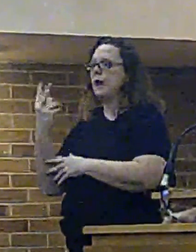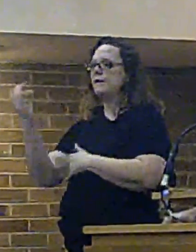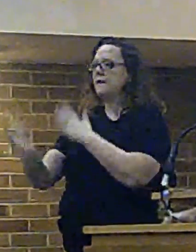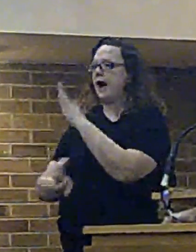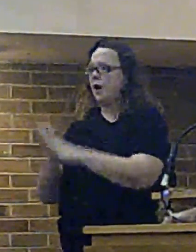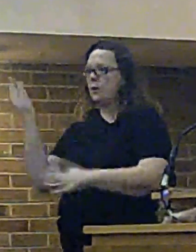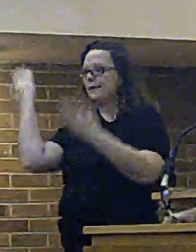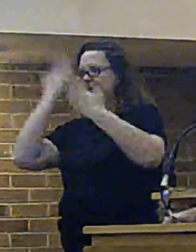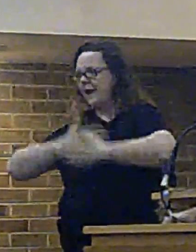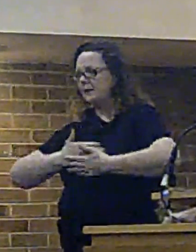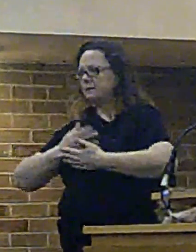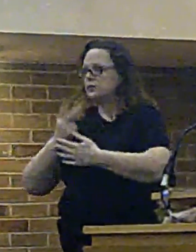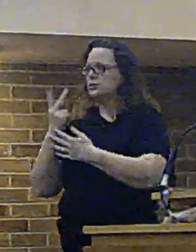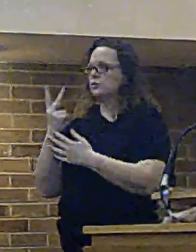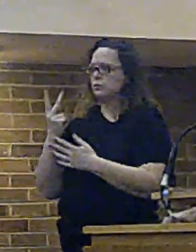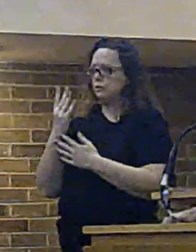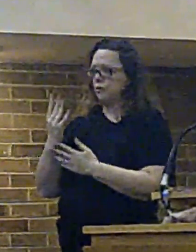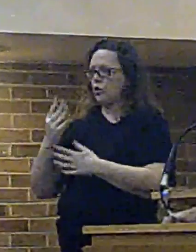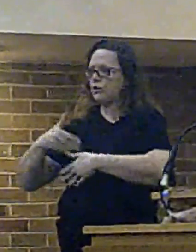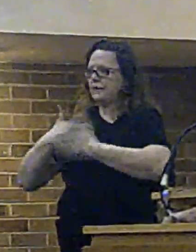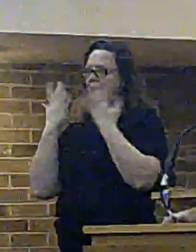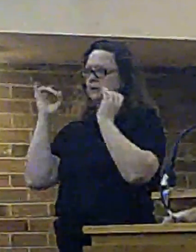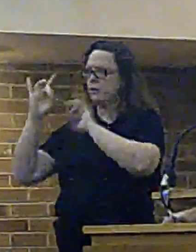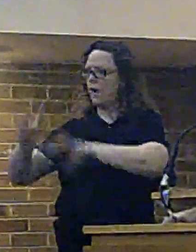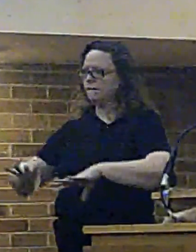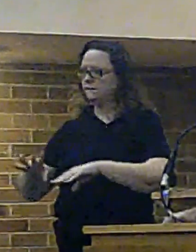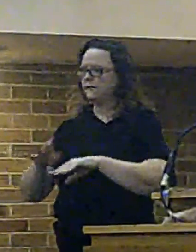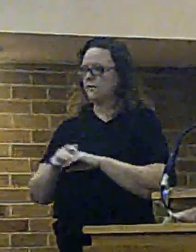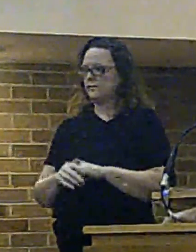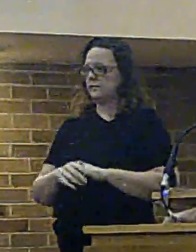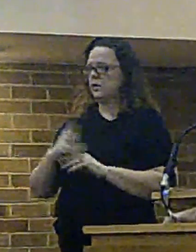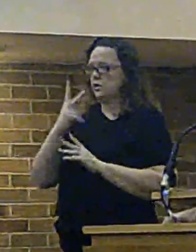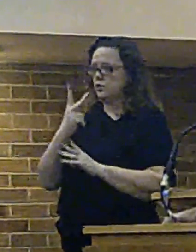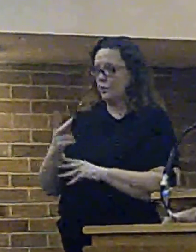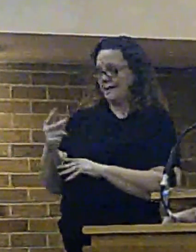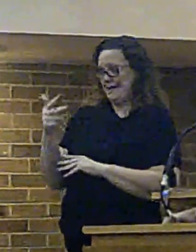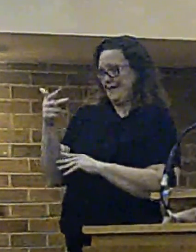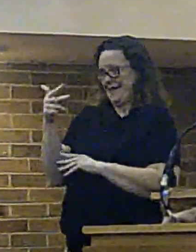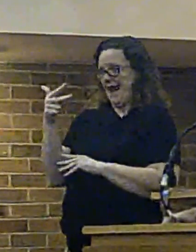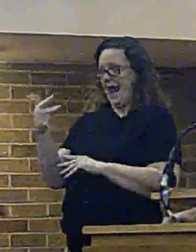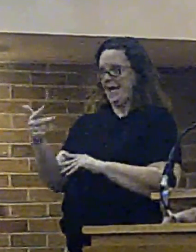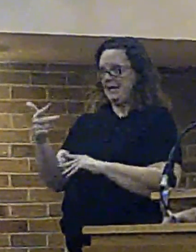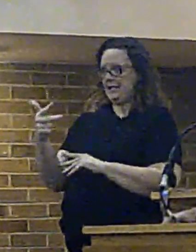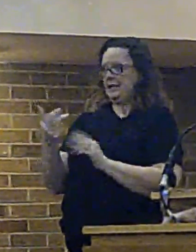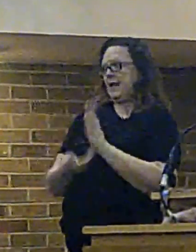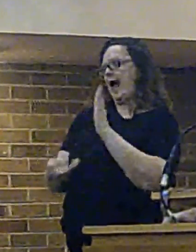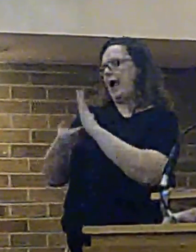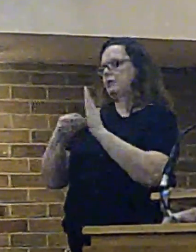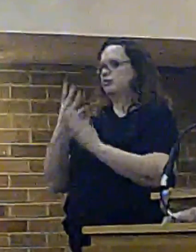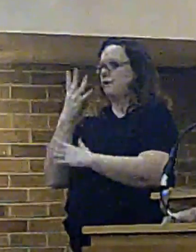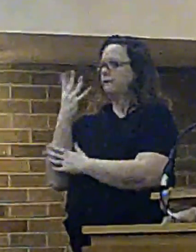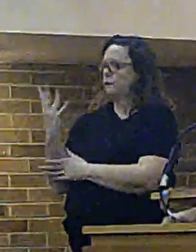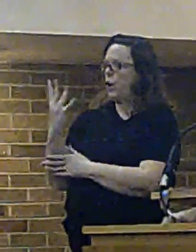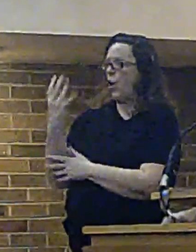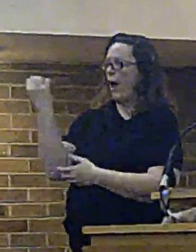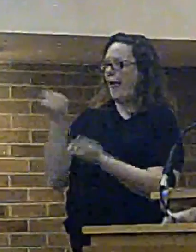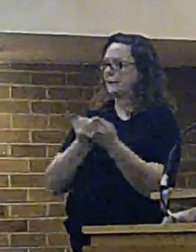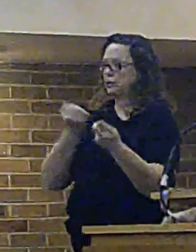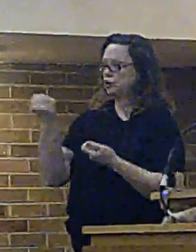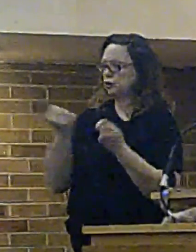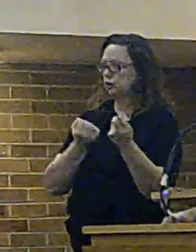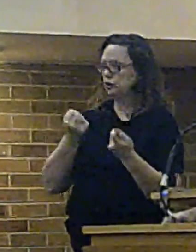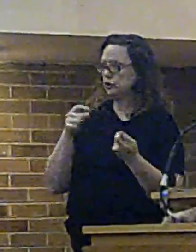In order to maintain the number of appliances at 28, what our intention is is to crew the remaining four appliances